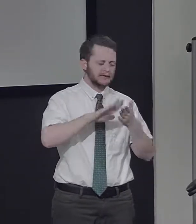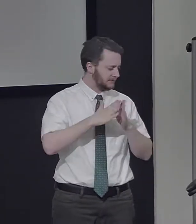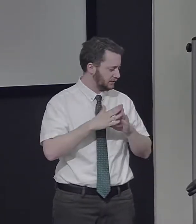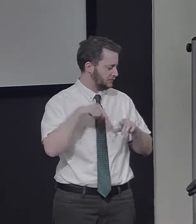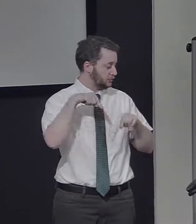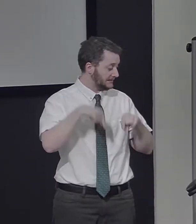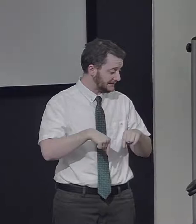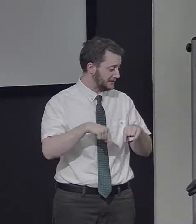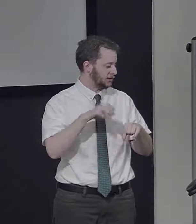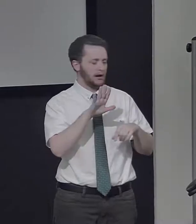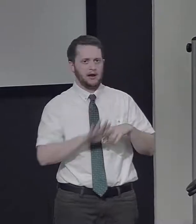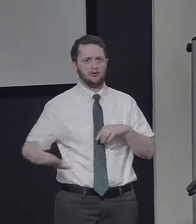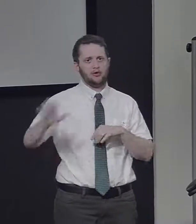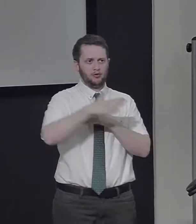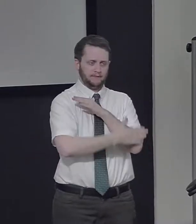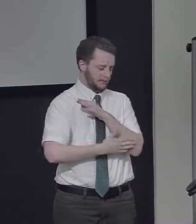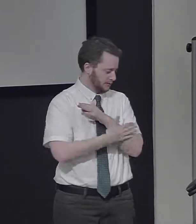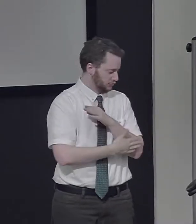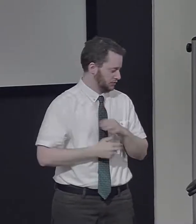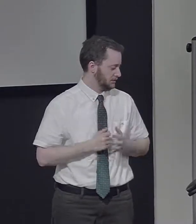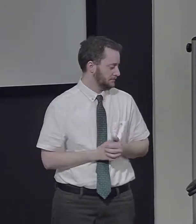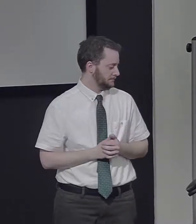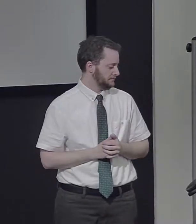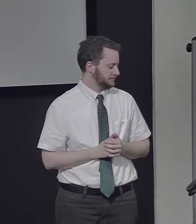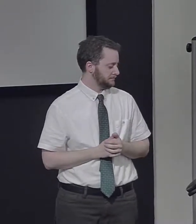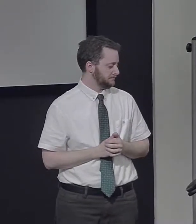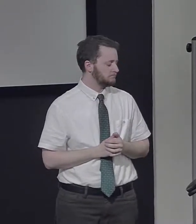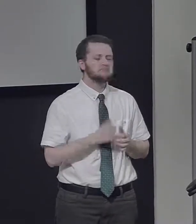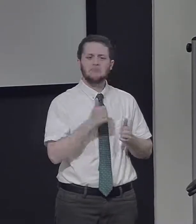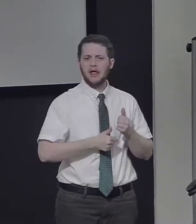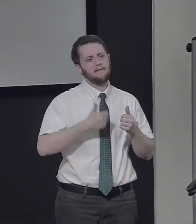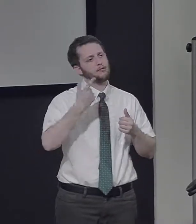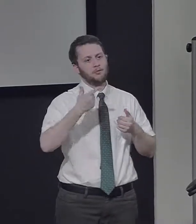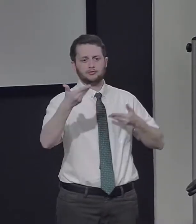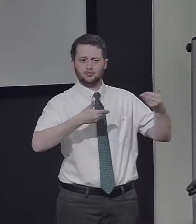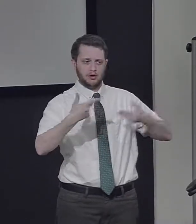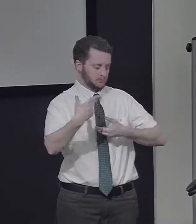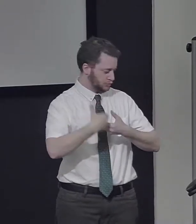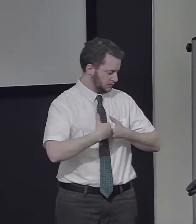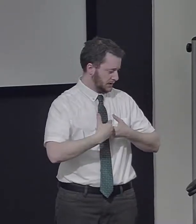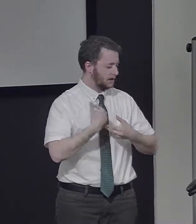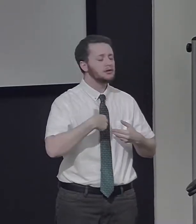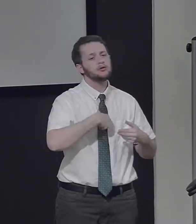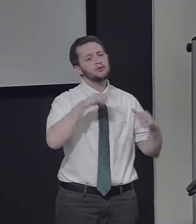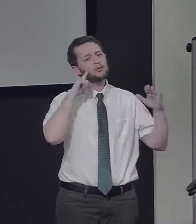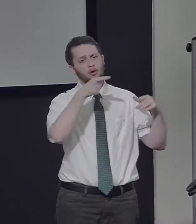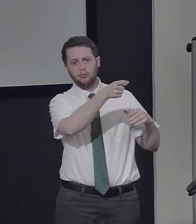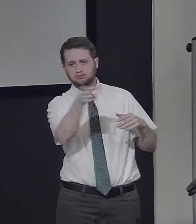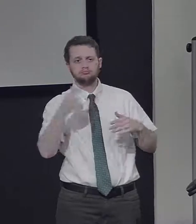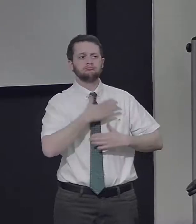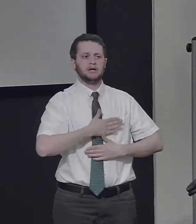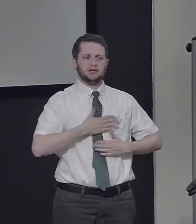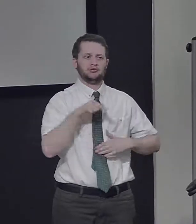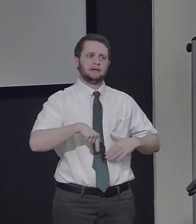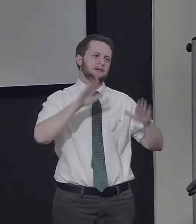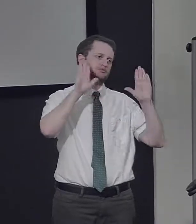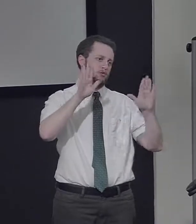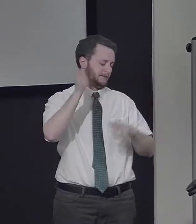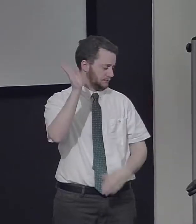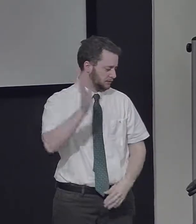communities in the area and across the nation. Everyone is welcome to attend and we hope you enjoy